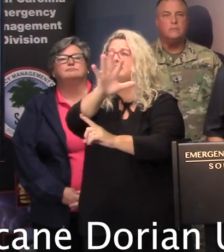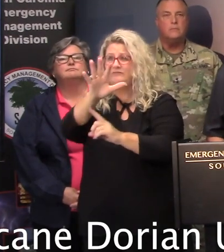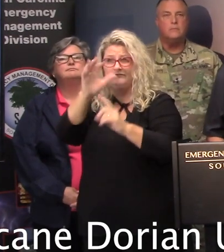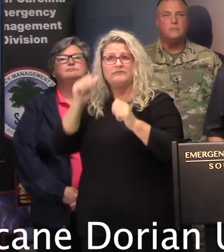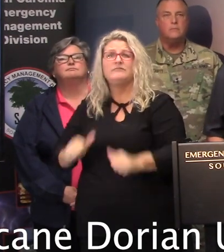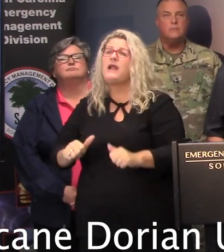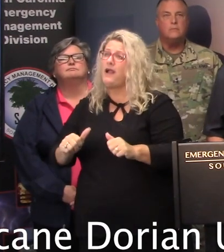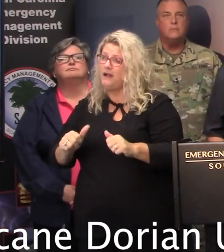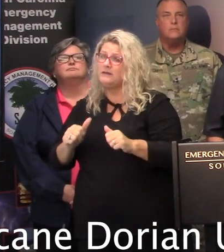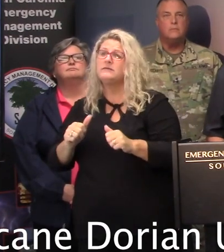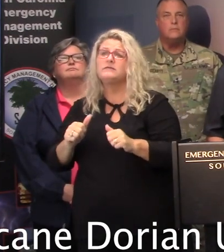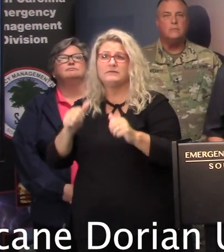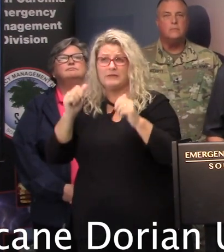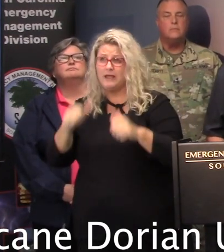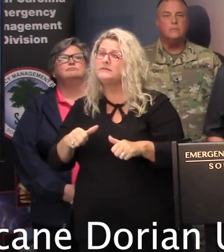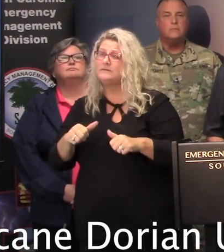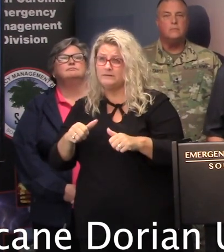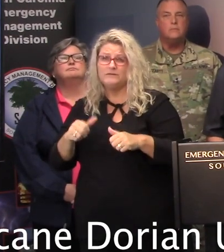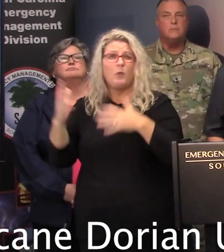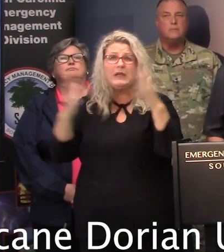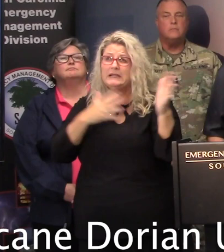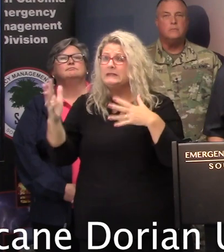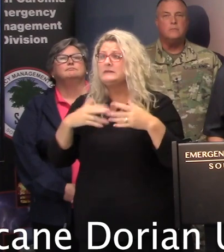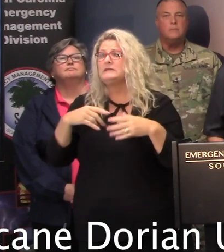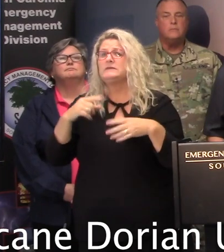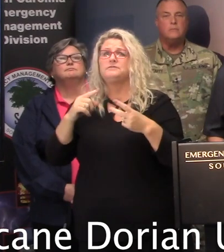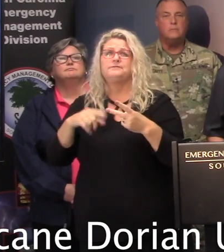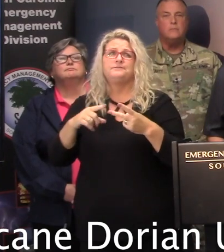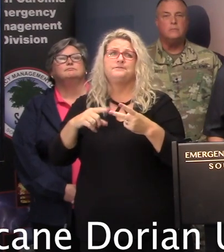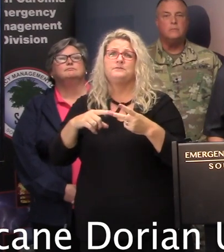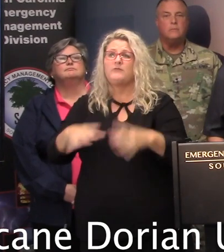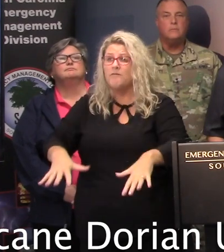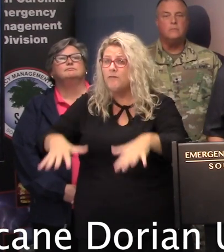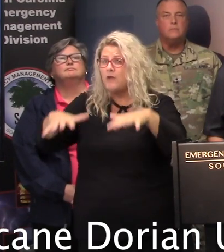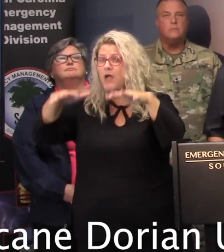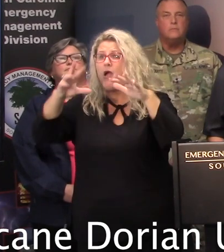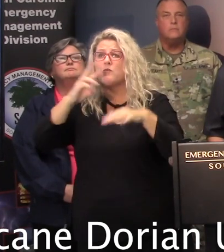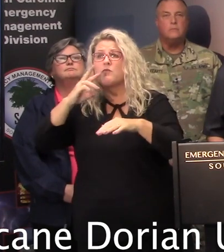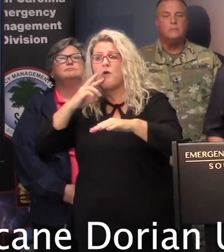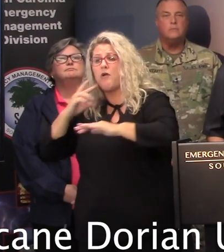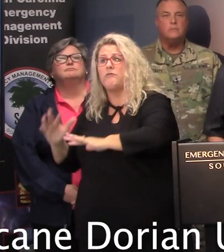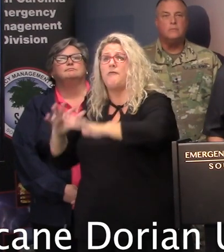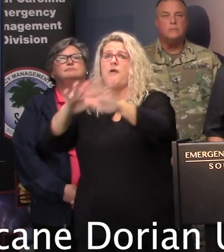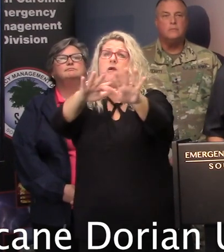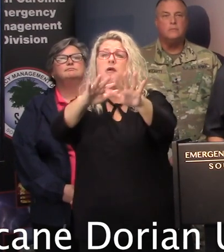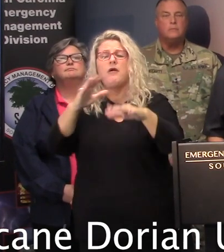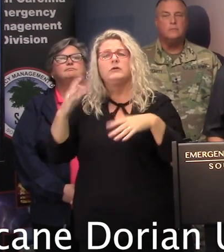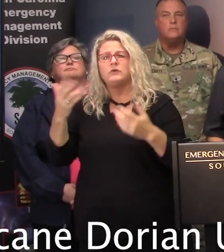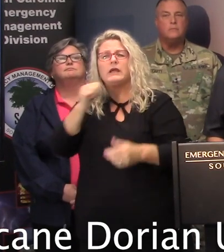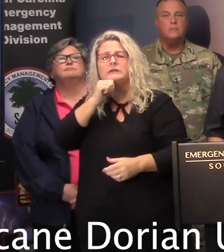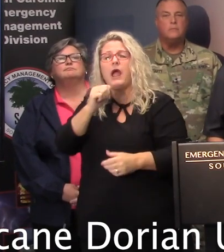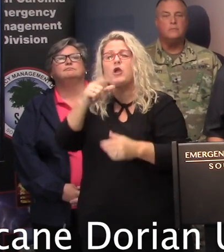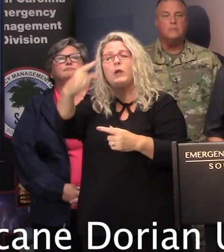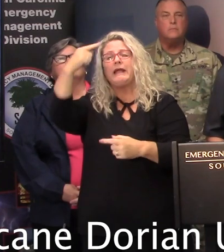see inland, uh, issues with, uh, winds and possibly, uh, you know, flooding as we move through the process. So again, it's not